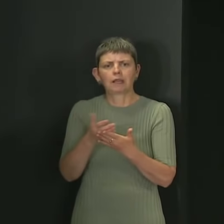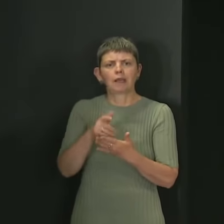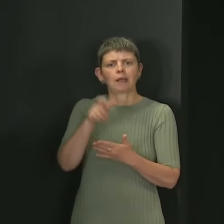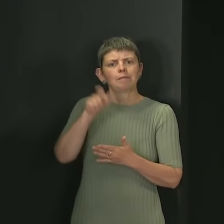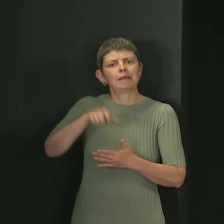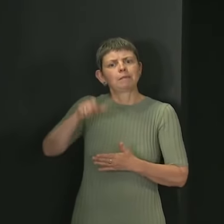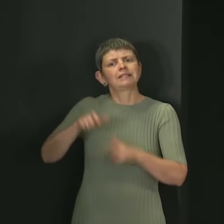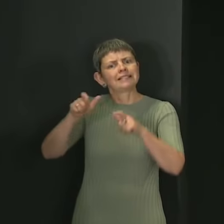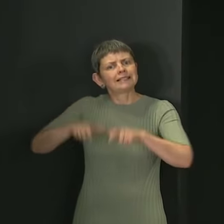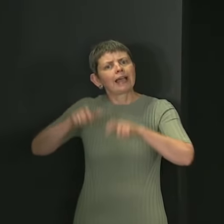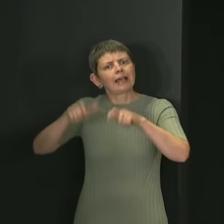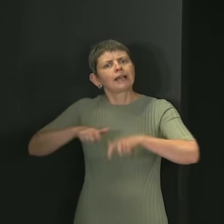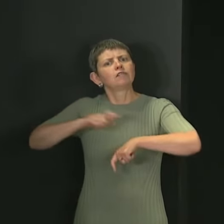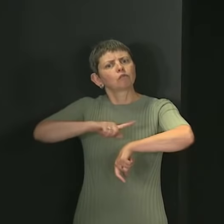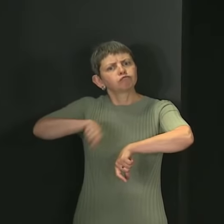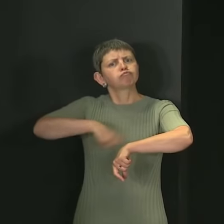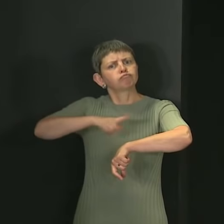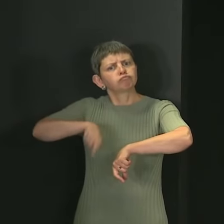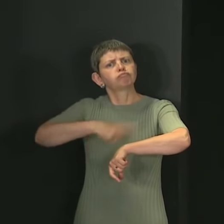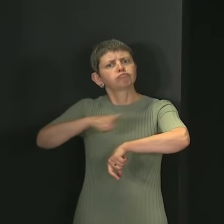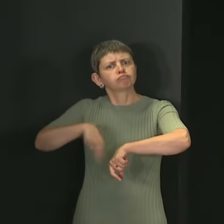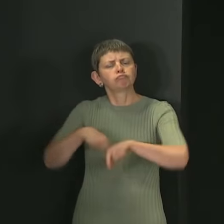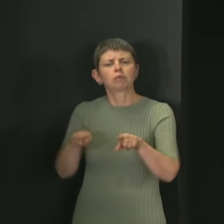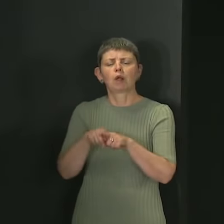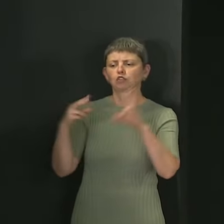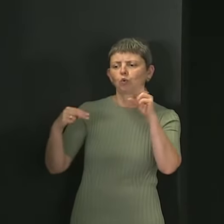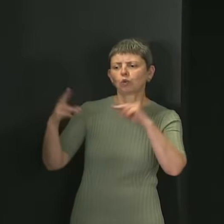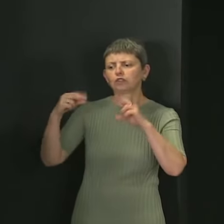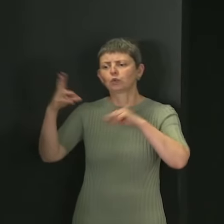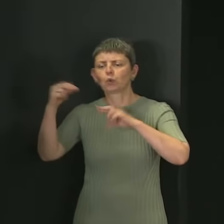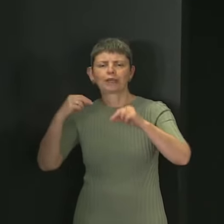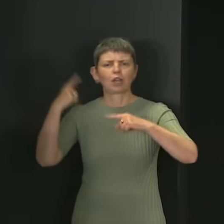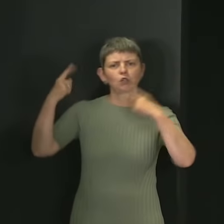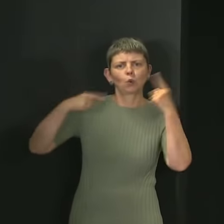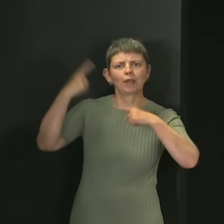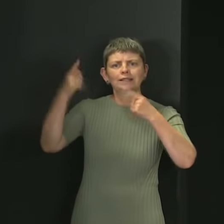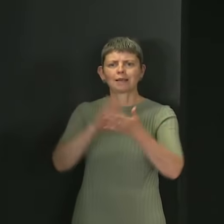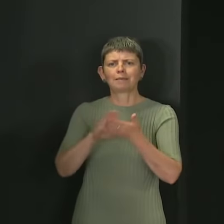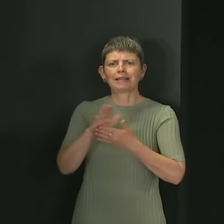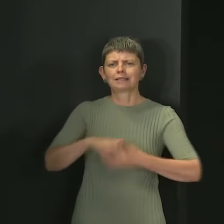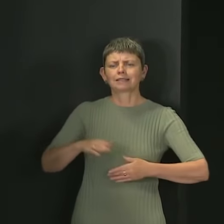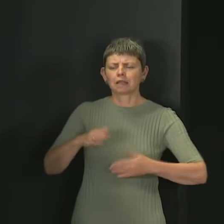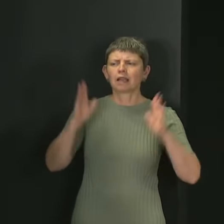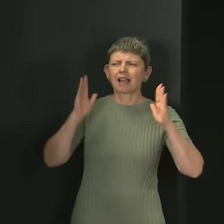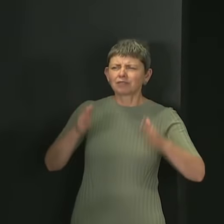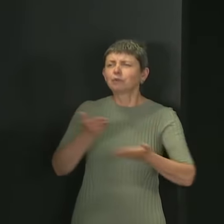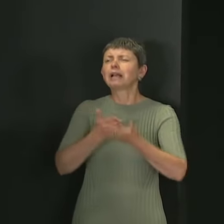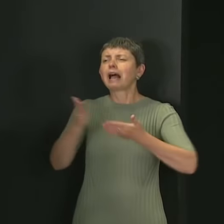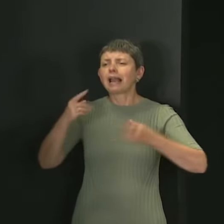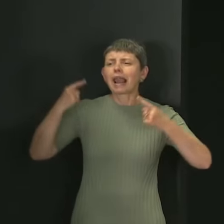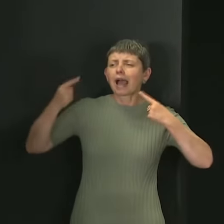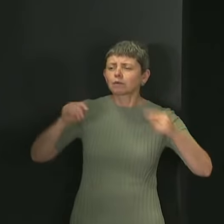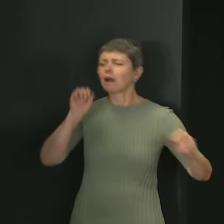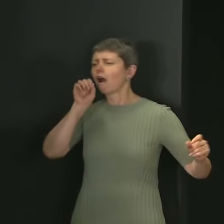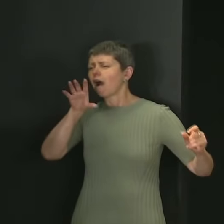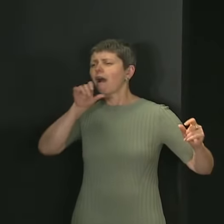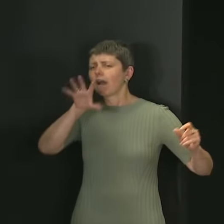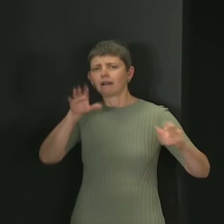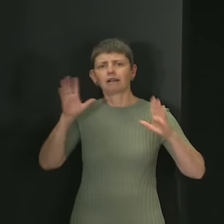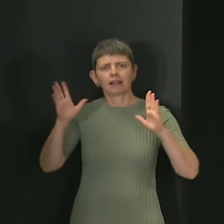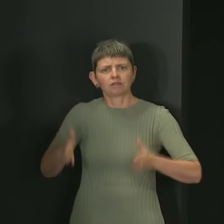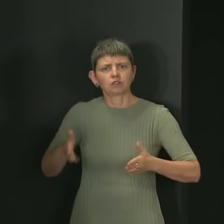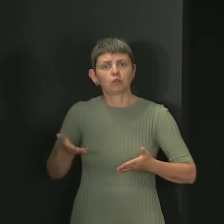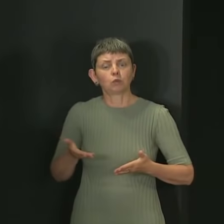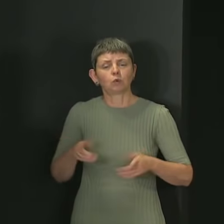to linger for a long time, and there's lots of speech and sometimes lots of noise, so people project their voice much more as well. And anywhere where ventilation